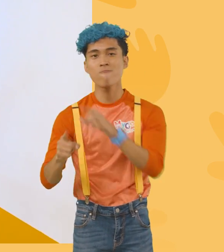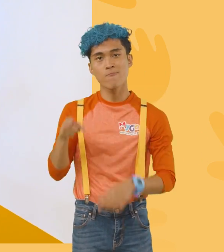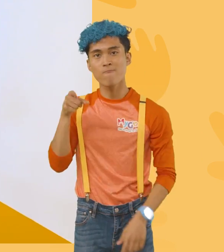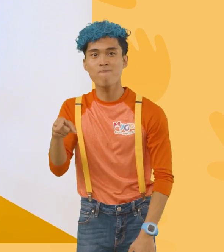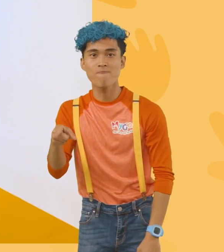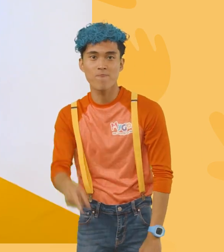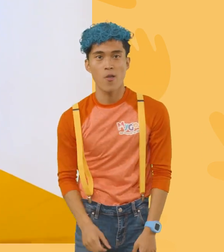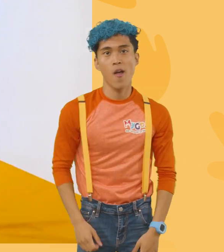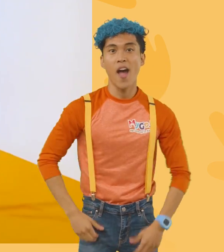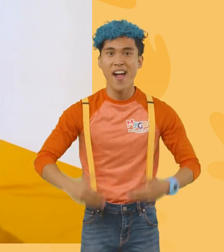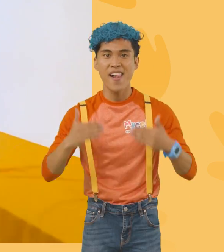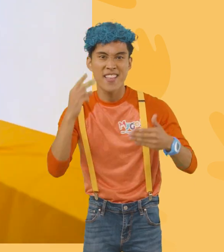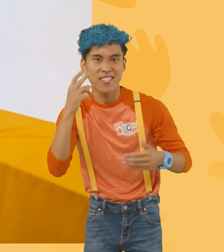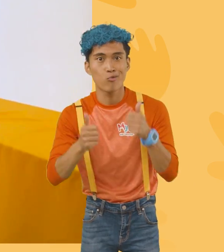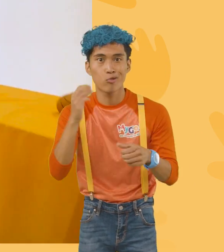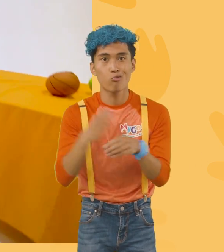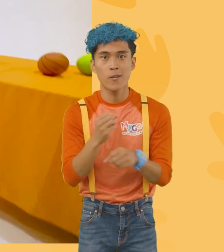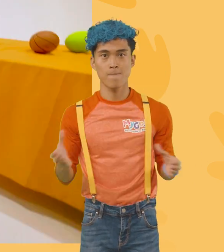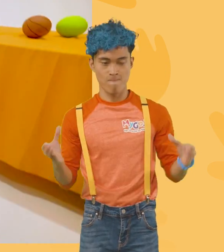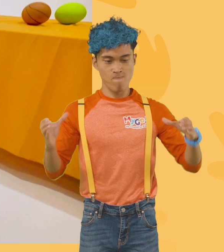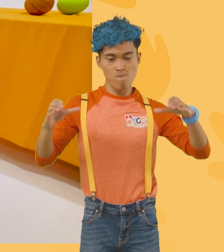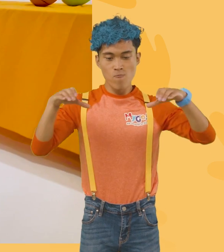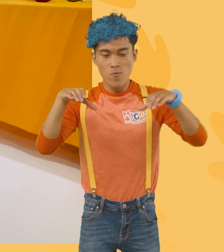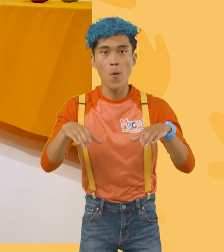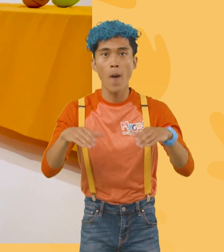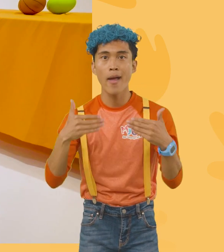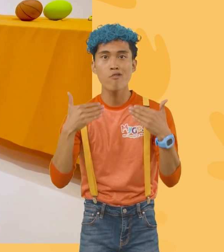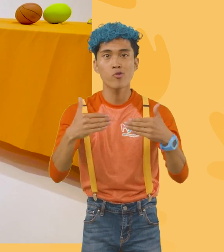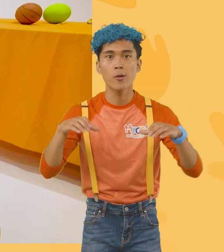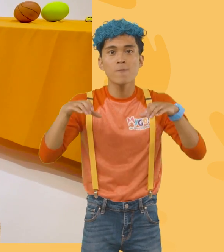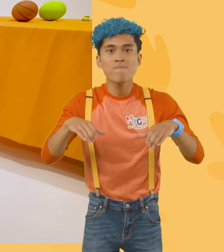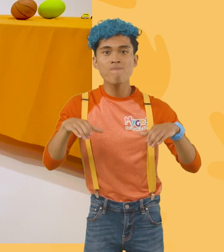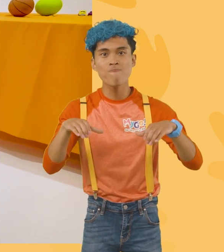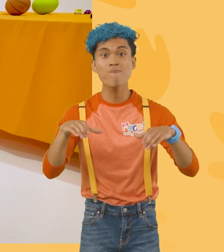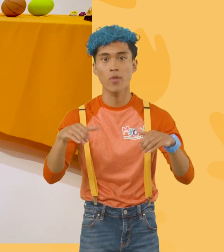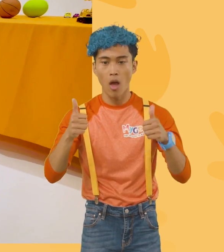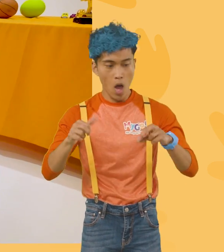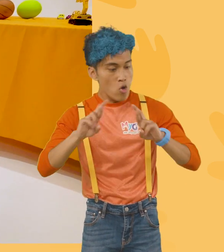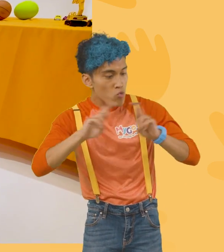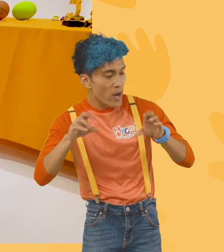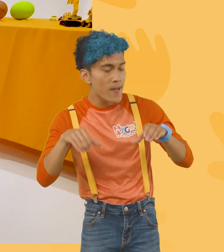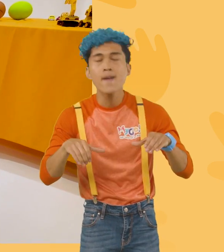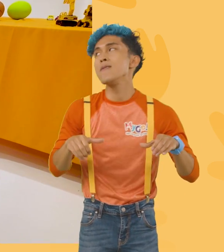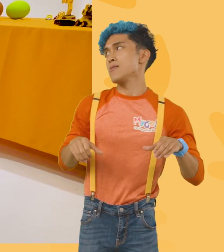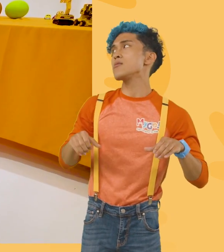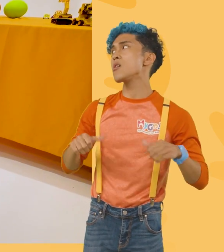Okay. Let's see who wins. All right. Here we go. Are you ready? I'm good to go.